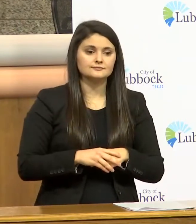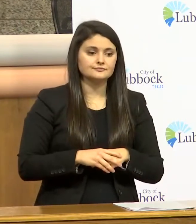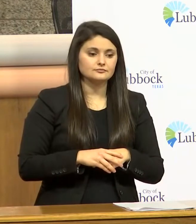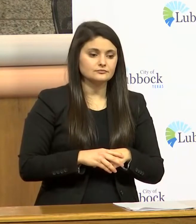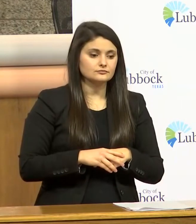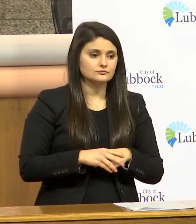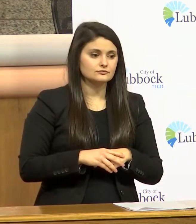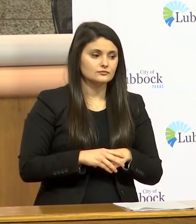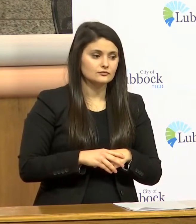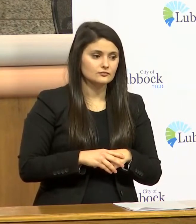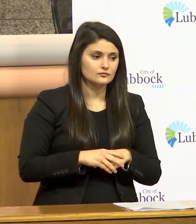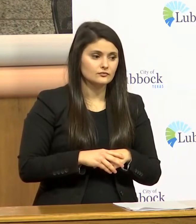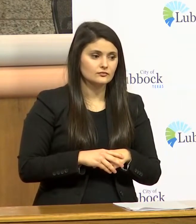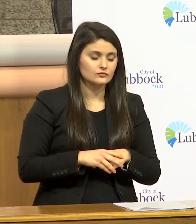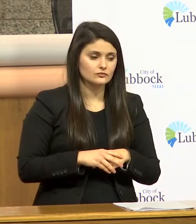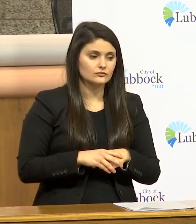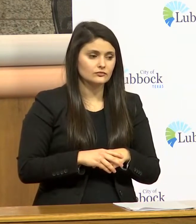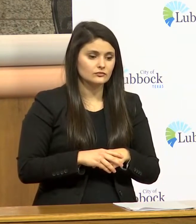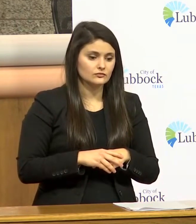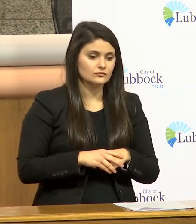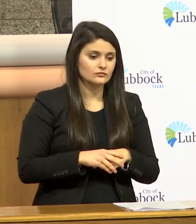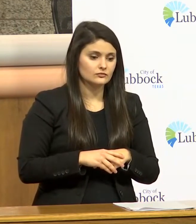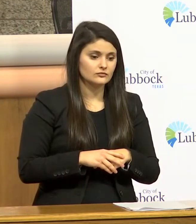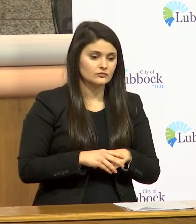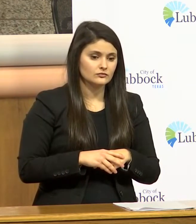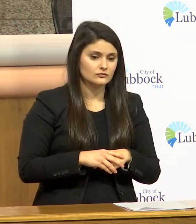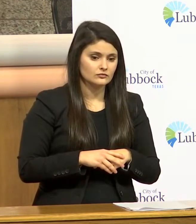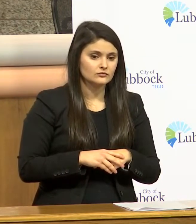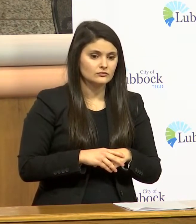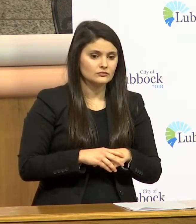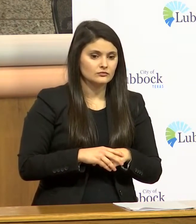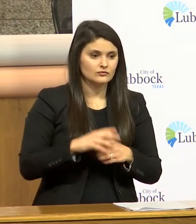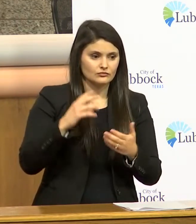to the complete extent that it is practical